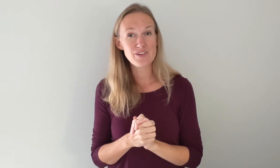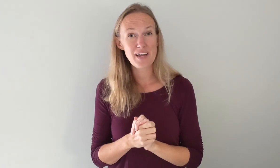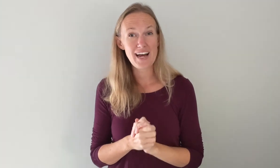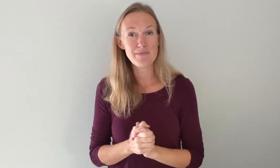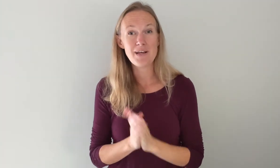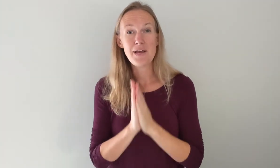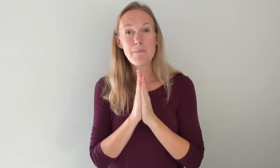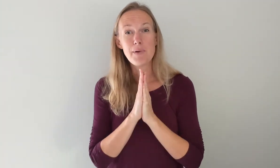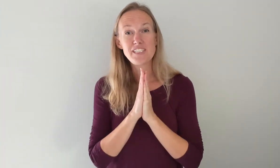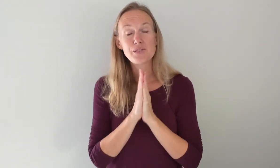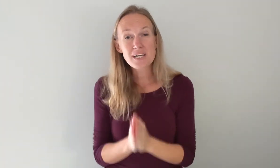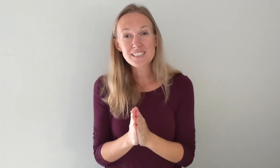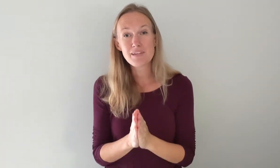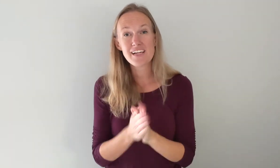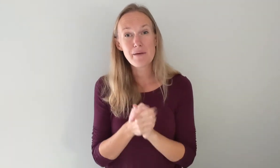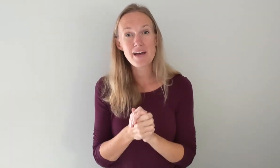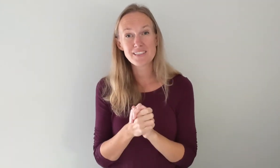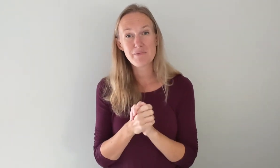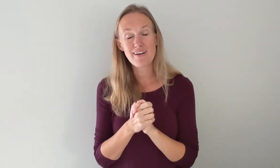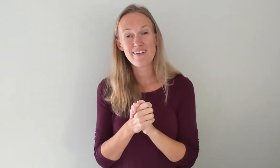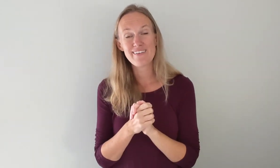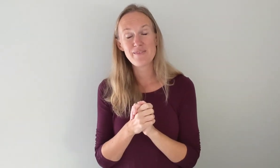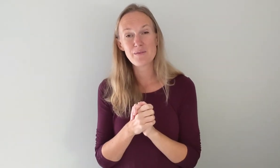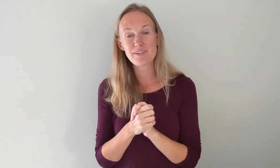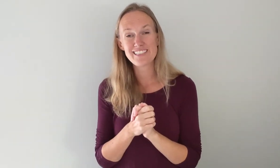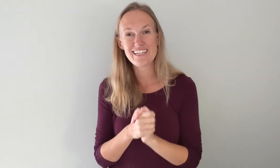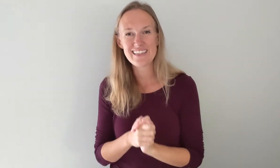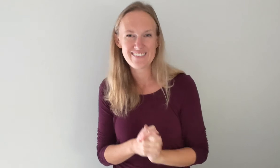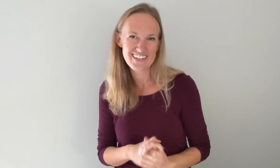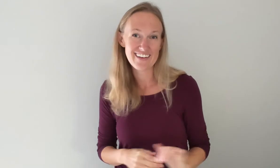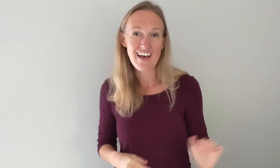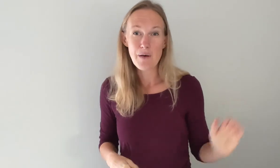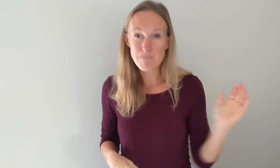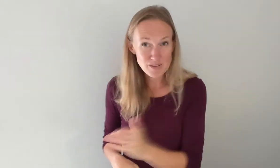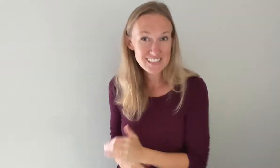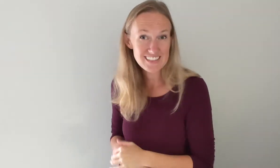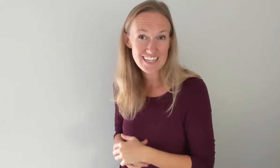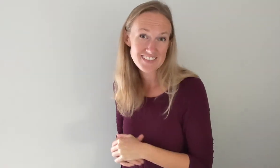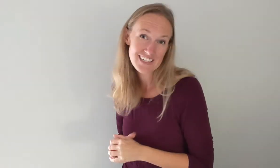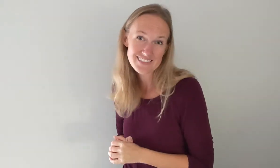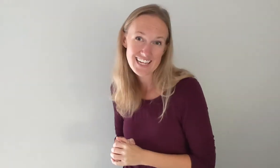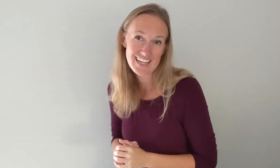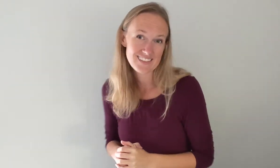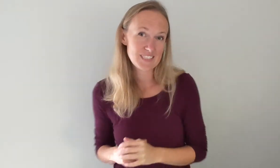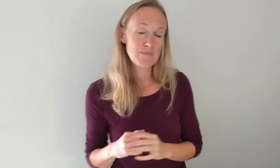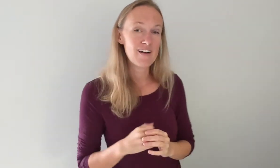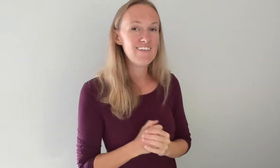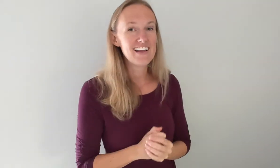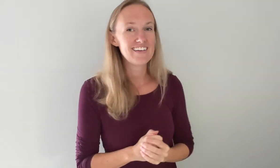vocab but trust me come back tomorrow you will appreciate that we did most of the tough stuff today because tomorrow I'm gonna